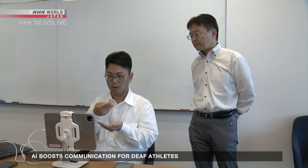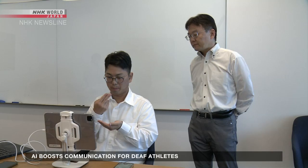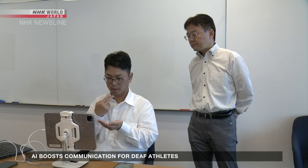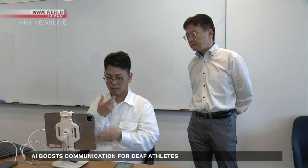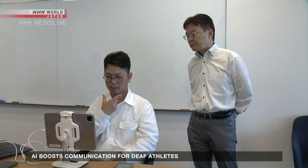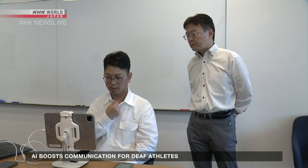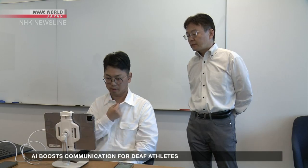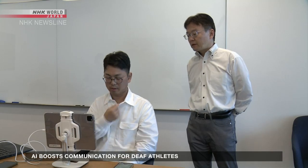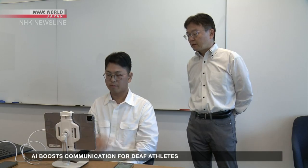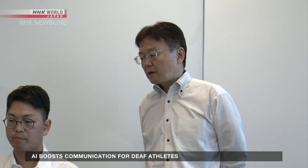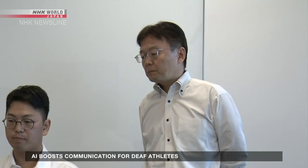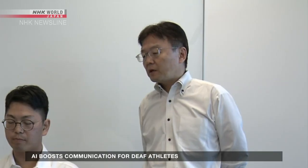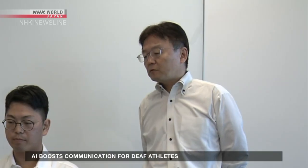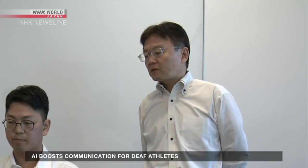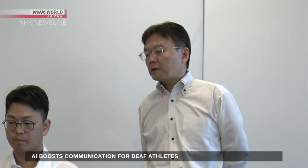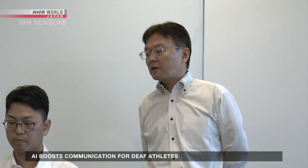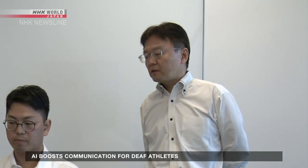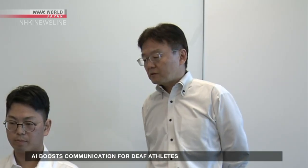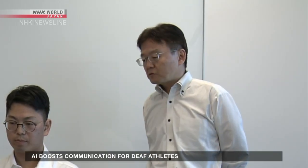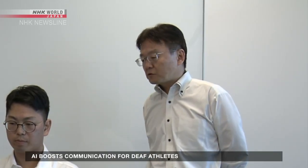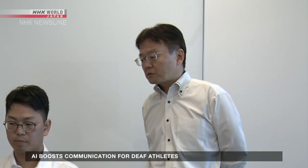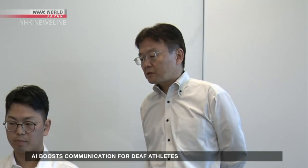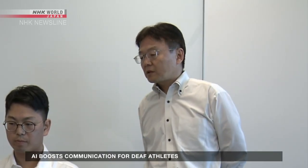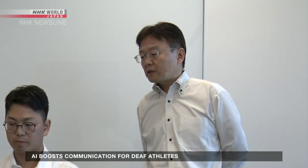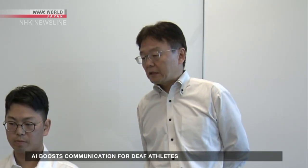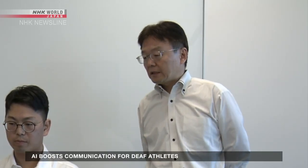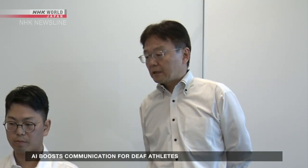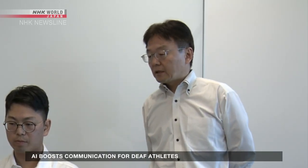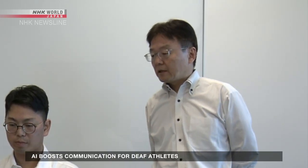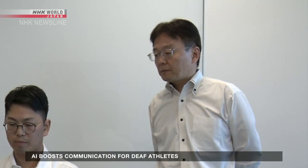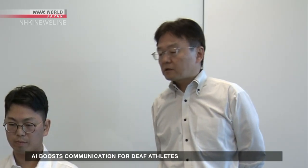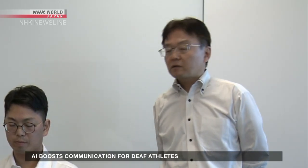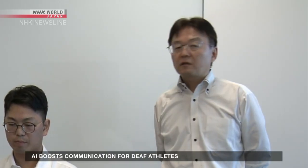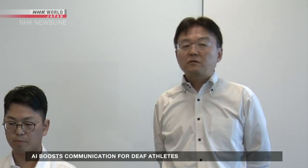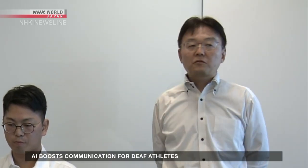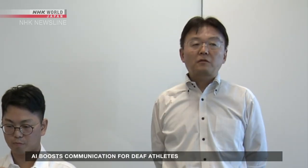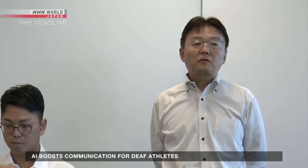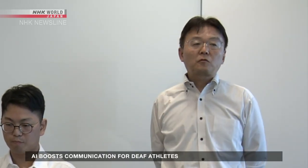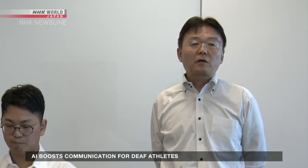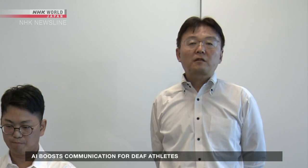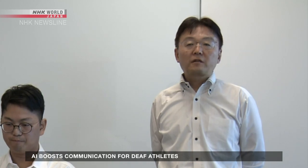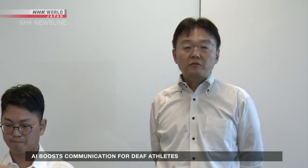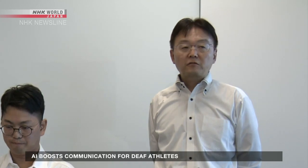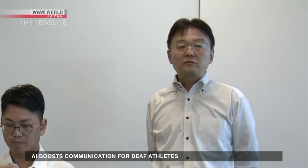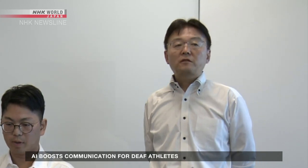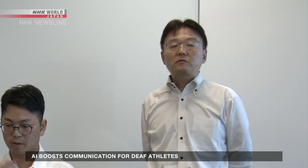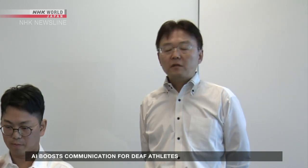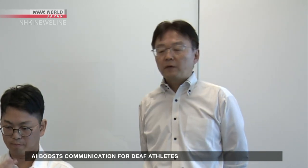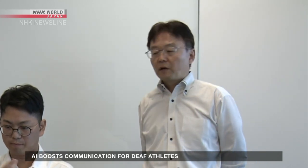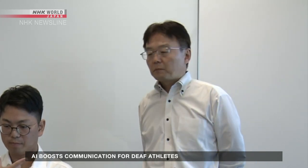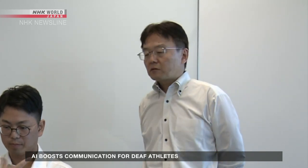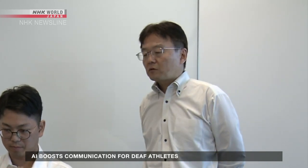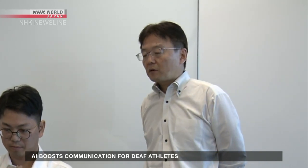But… If you sign, I want to eat hamburger steak, it produces a different translation.